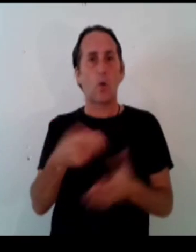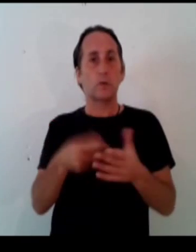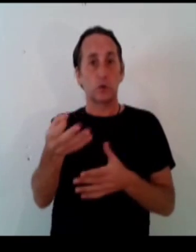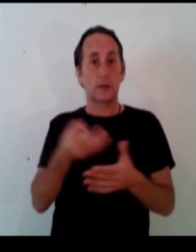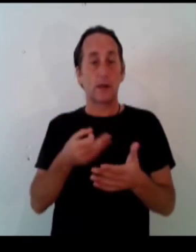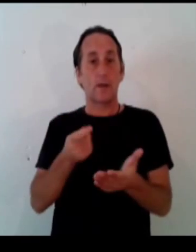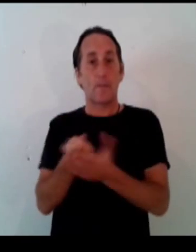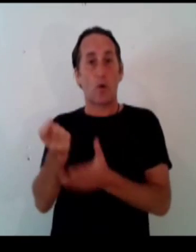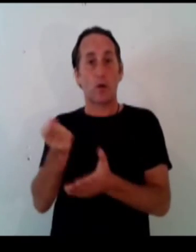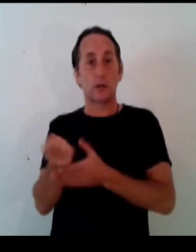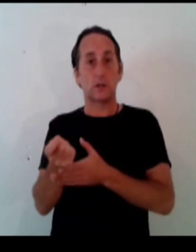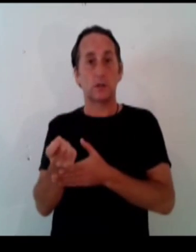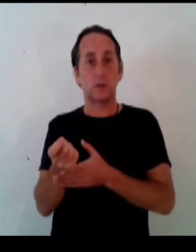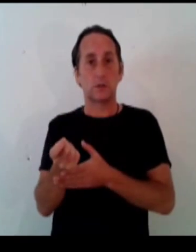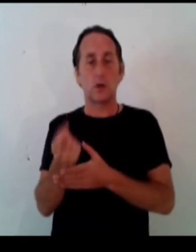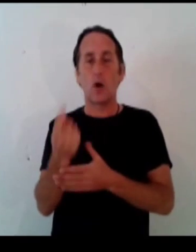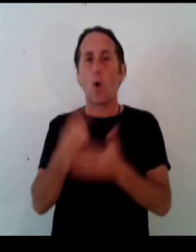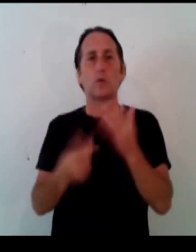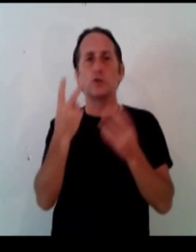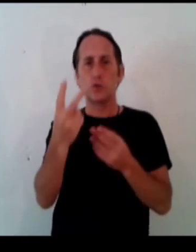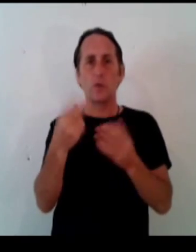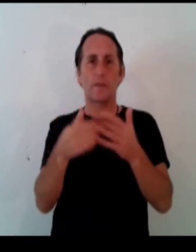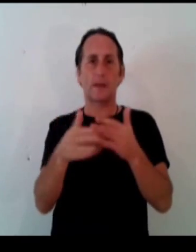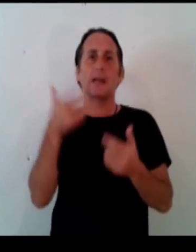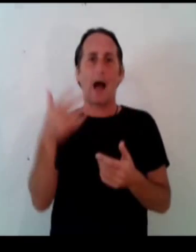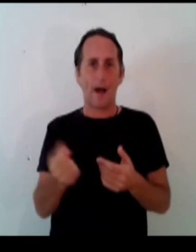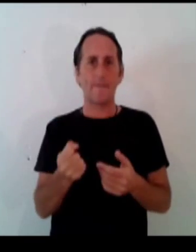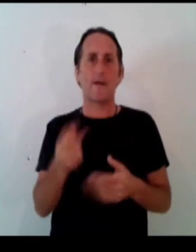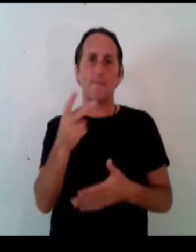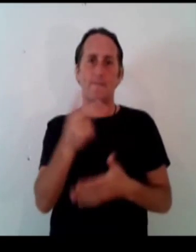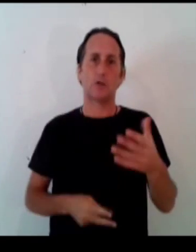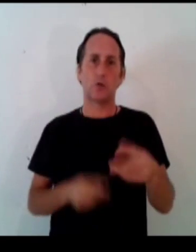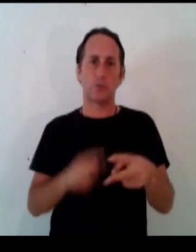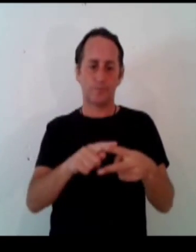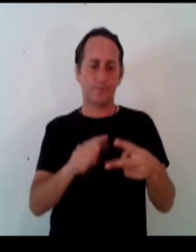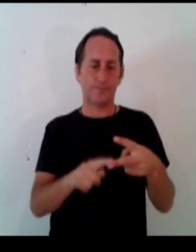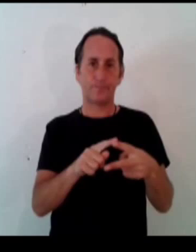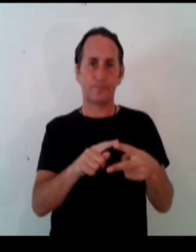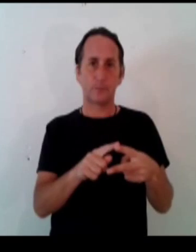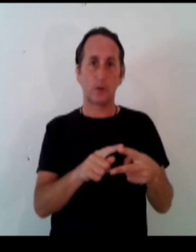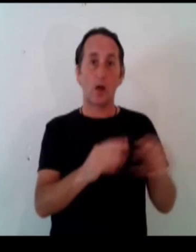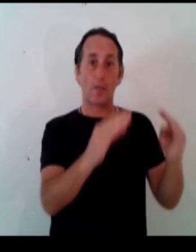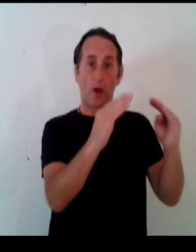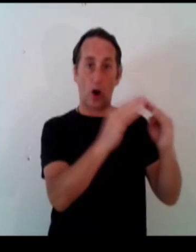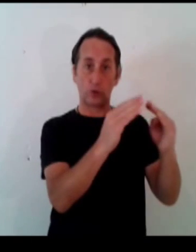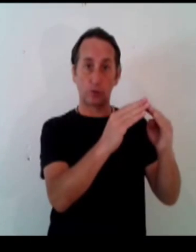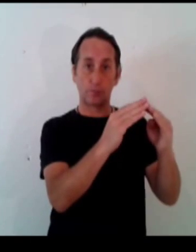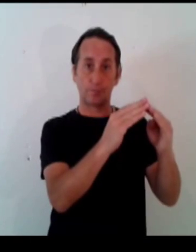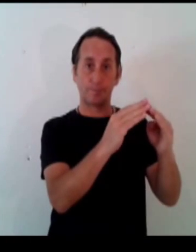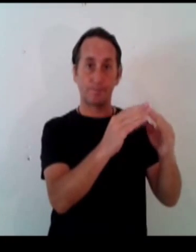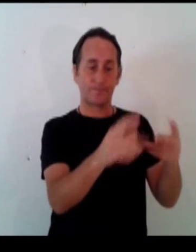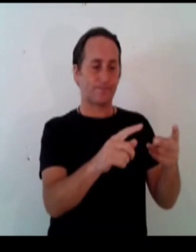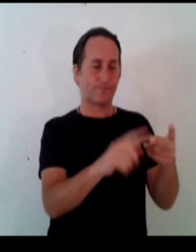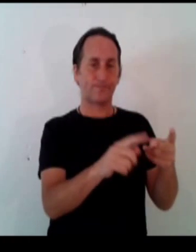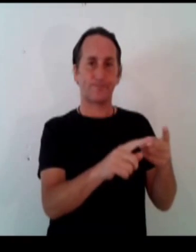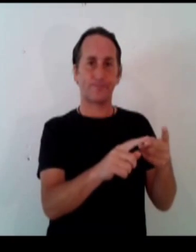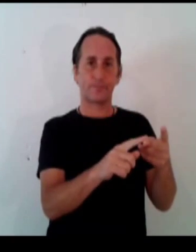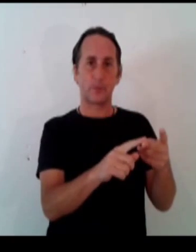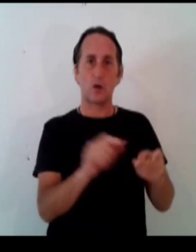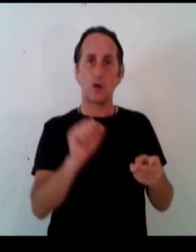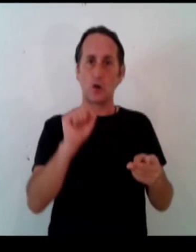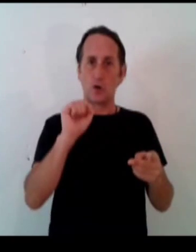get a mortgage the only two things which have value are the house